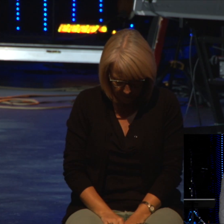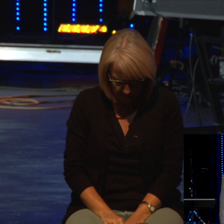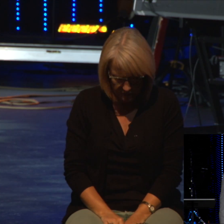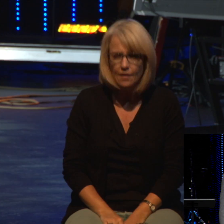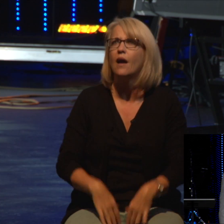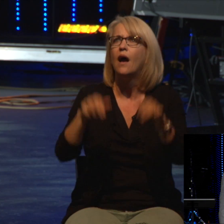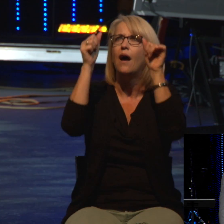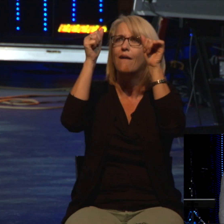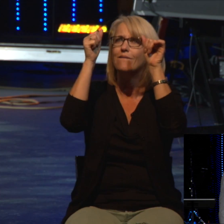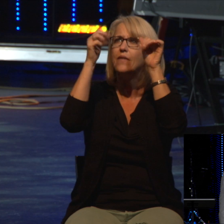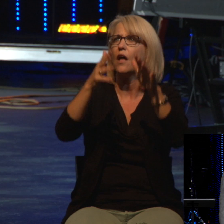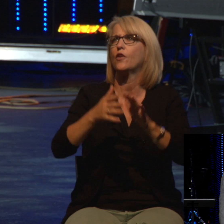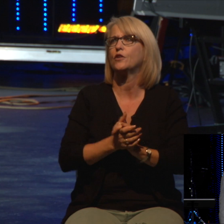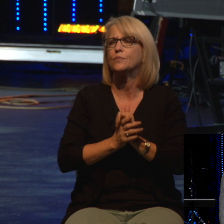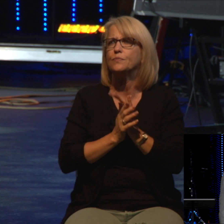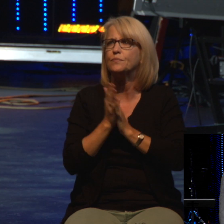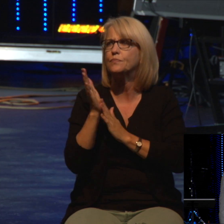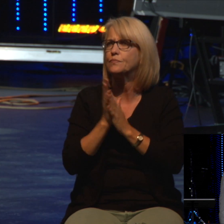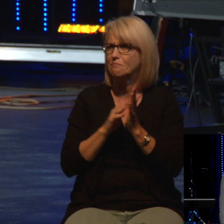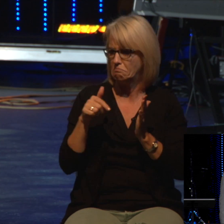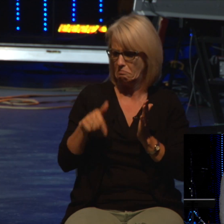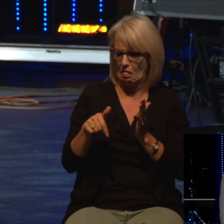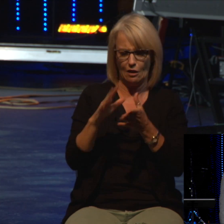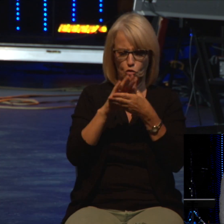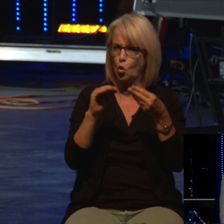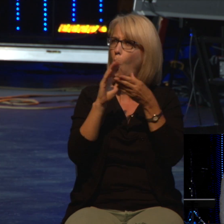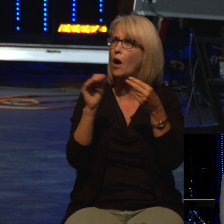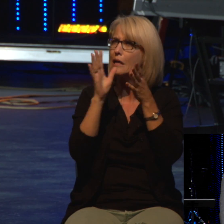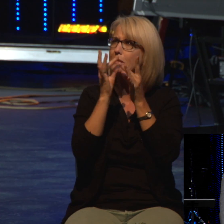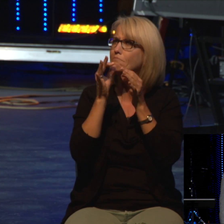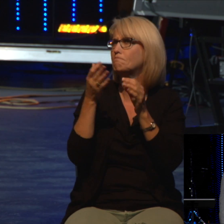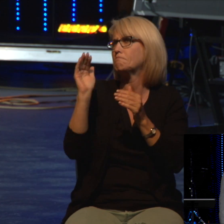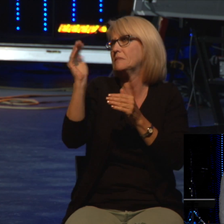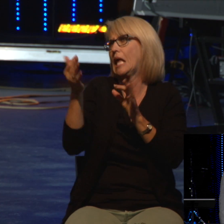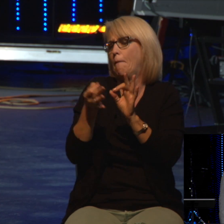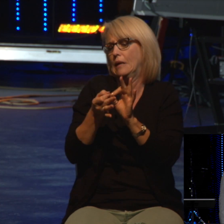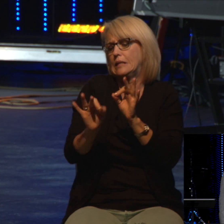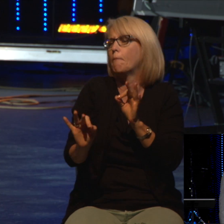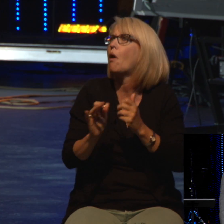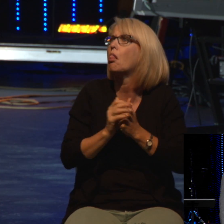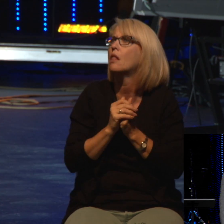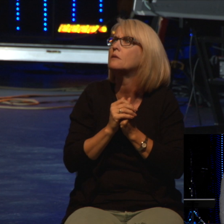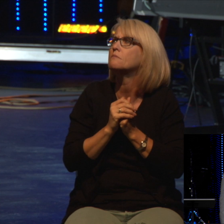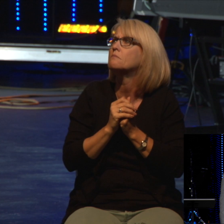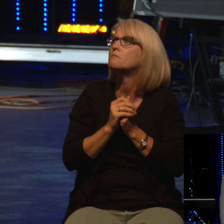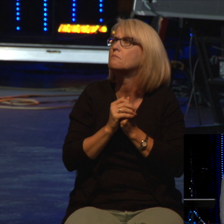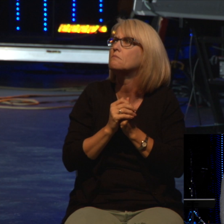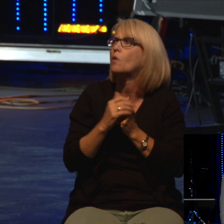Father, we're just going into a simple story from the Bible. May we from the book have